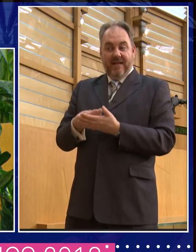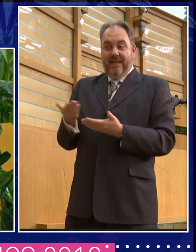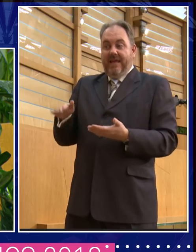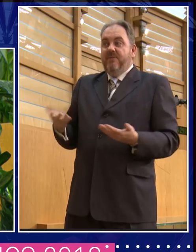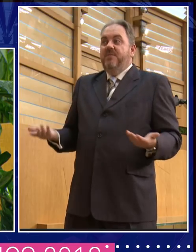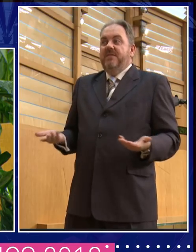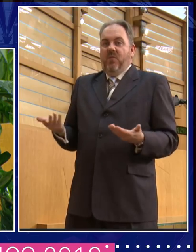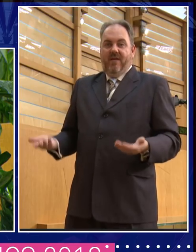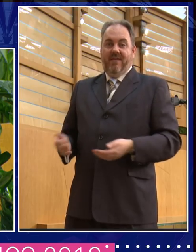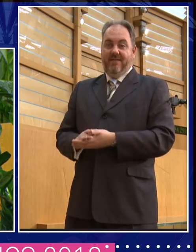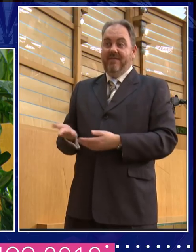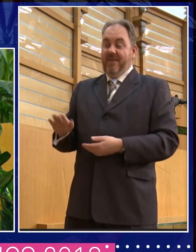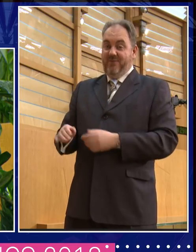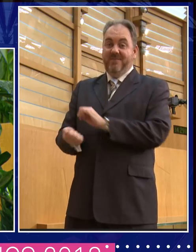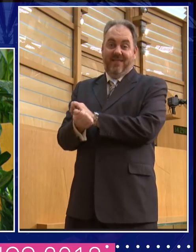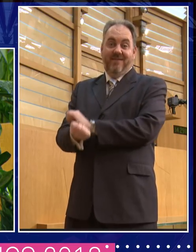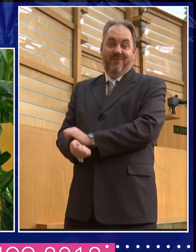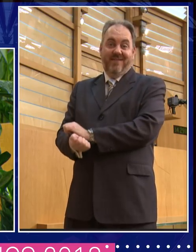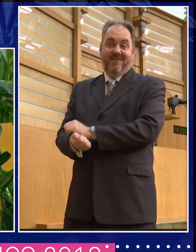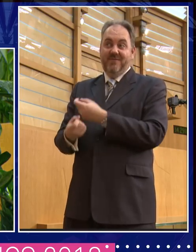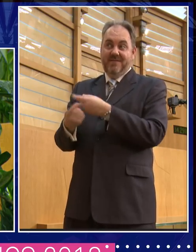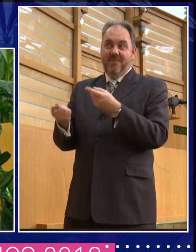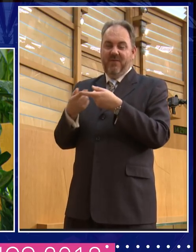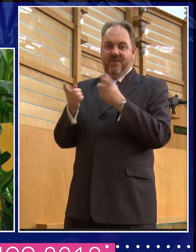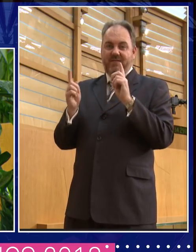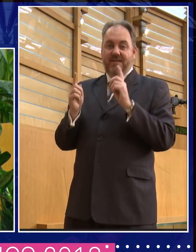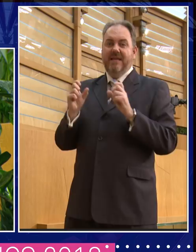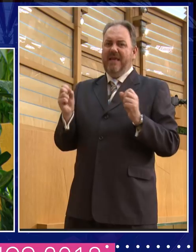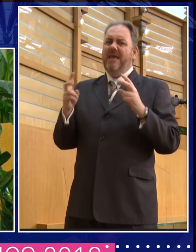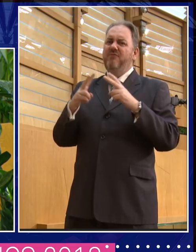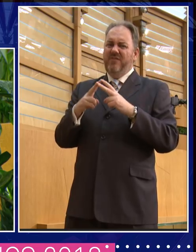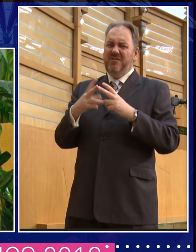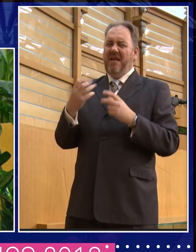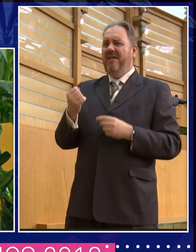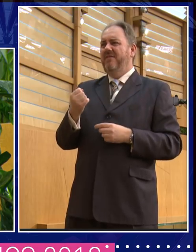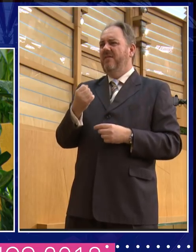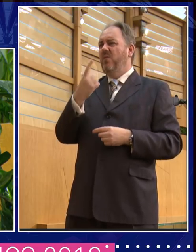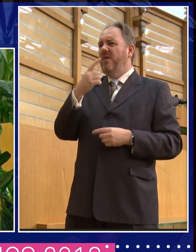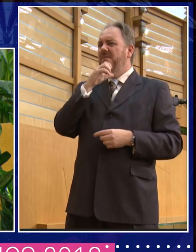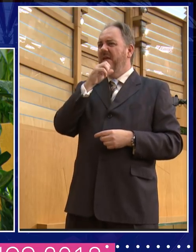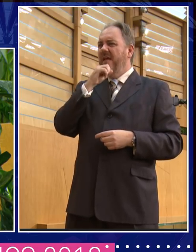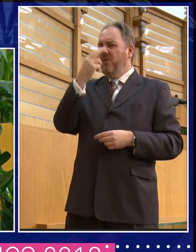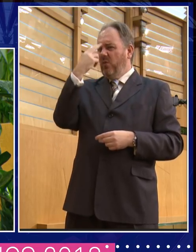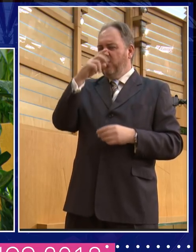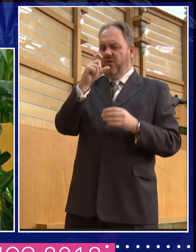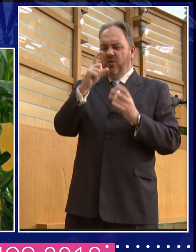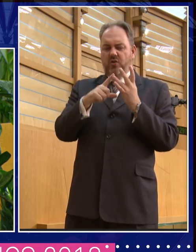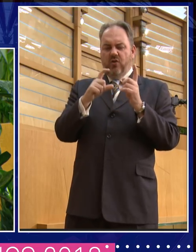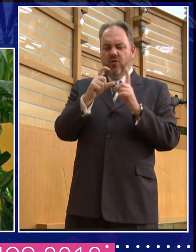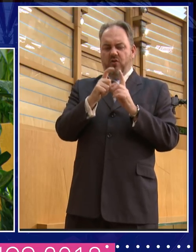was in Oxford quite recently and they have a very notorious example of this. A guy called Codrington who made a